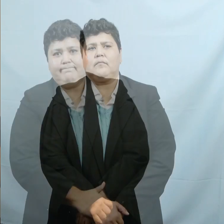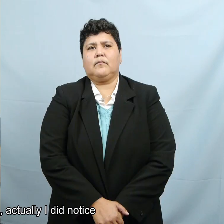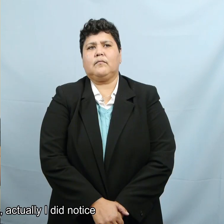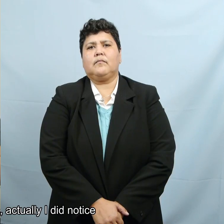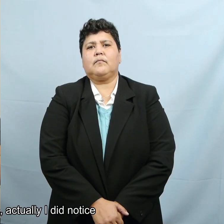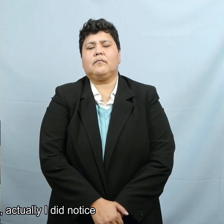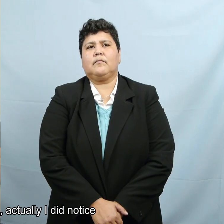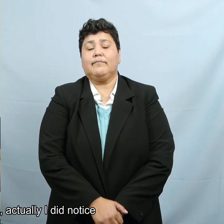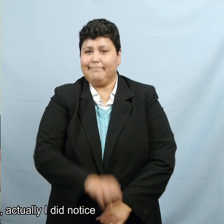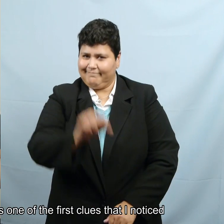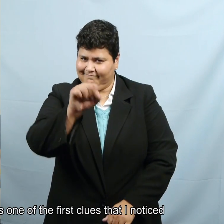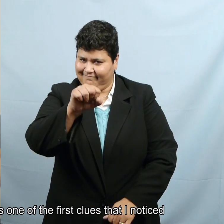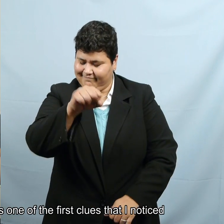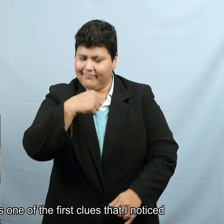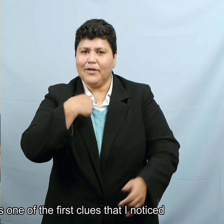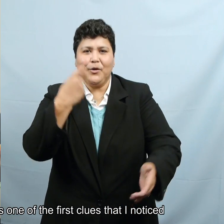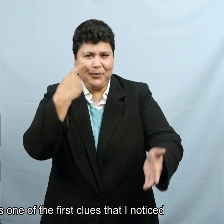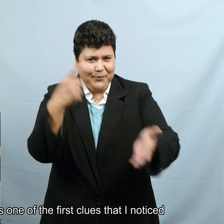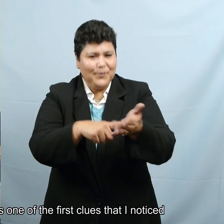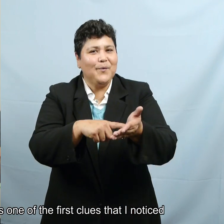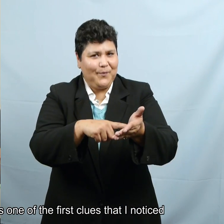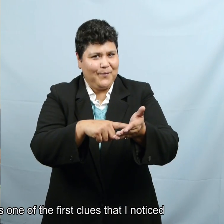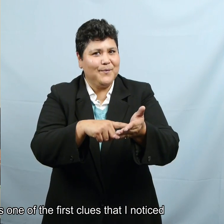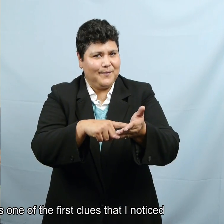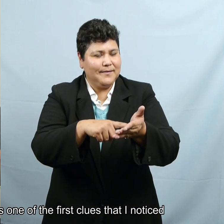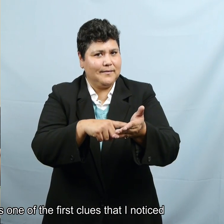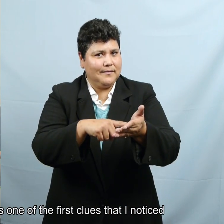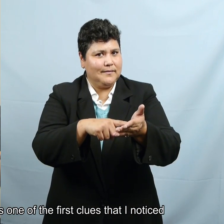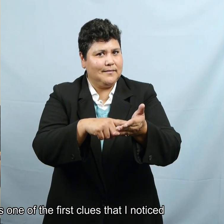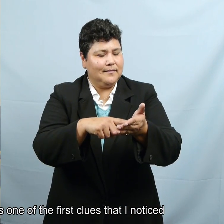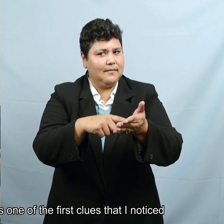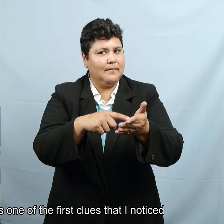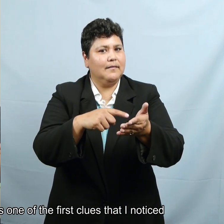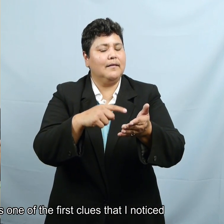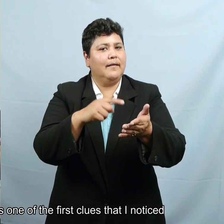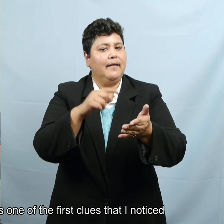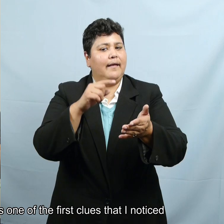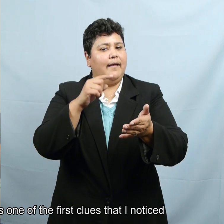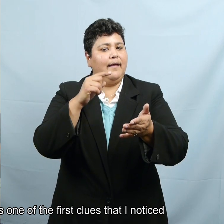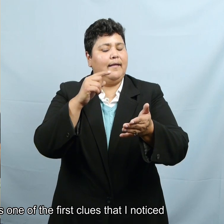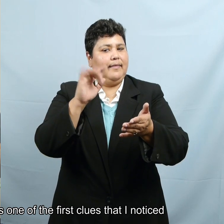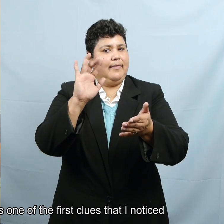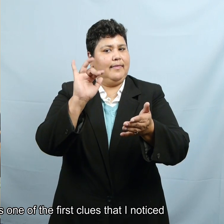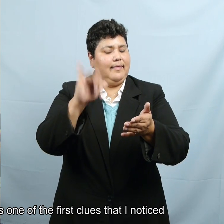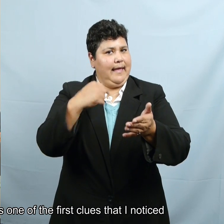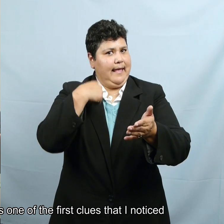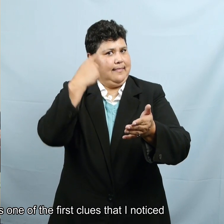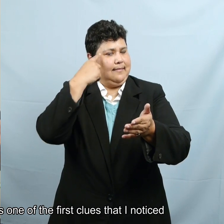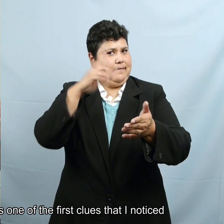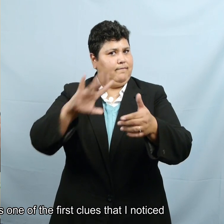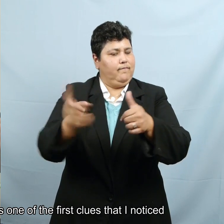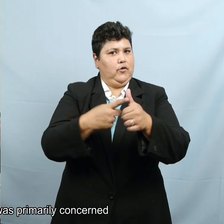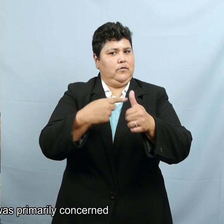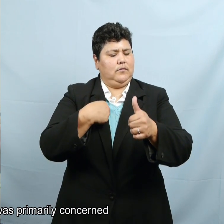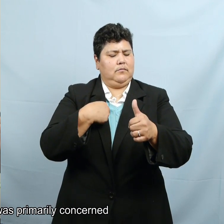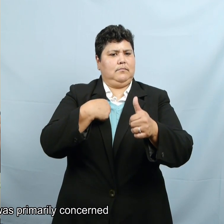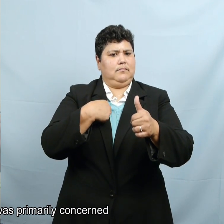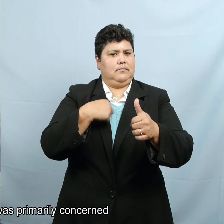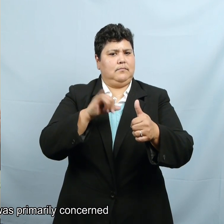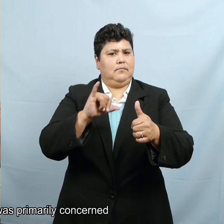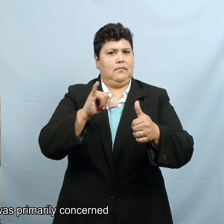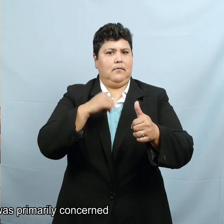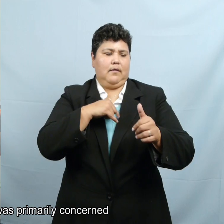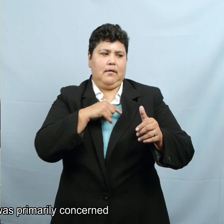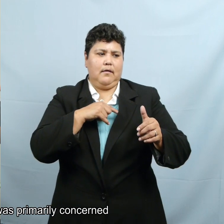Yes, actually I did notice and I think that that was one of the first clues that I noticed that